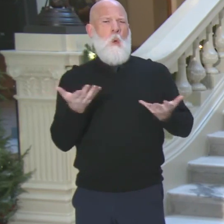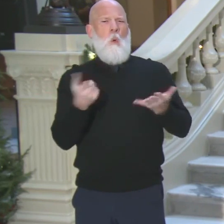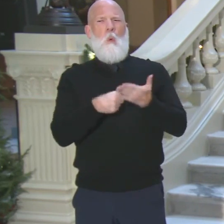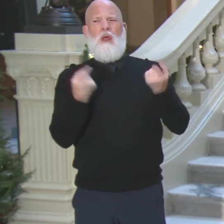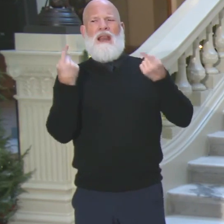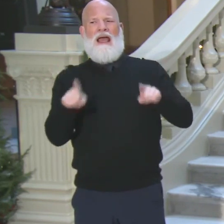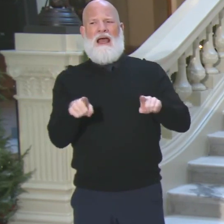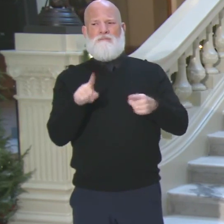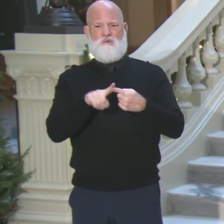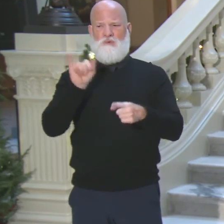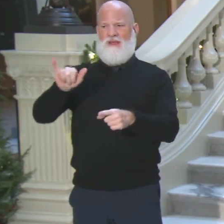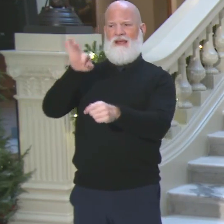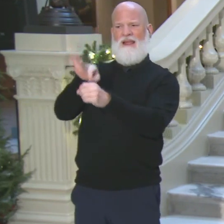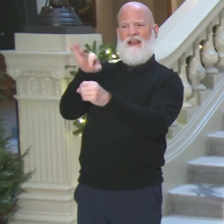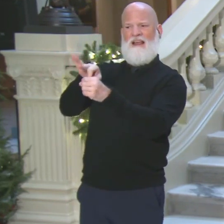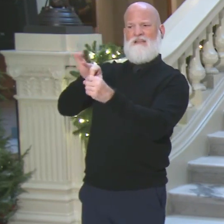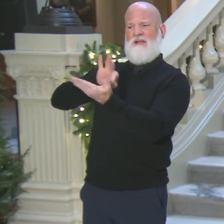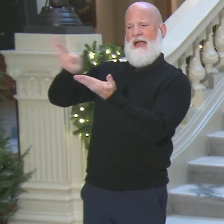votes counted in that gap?